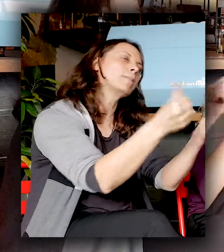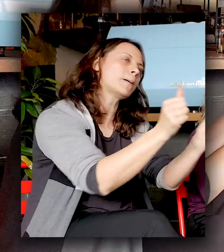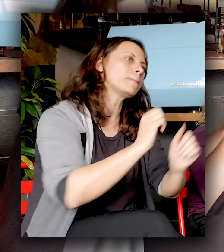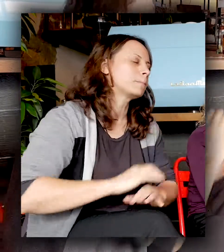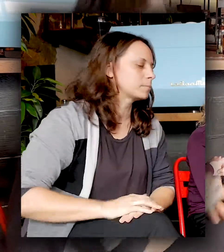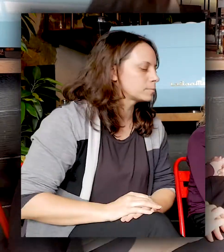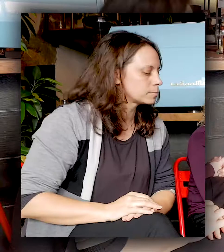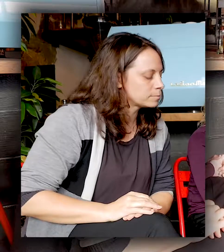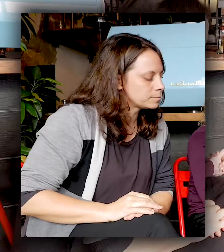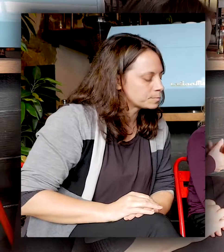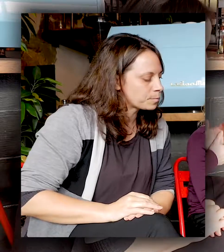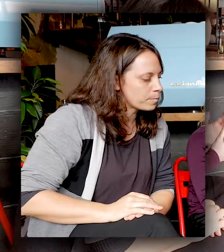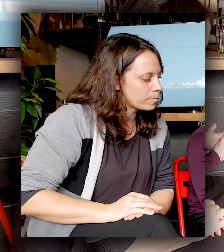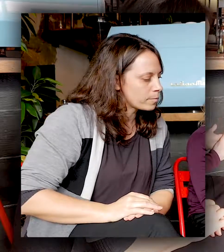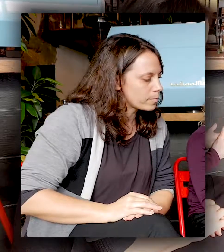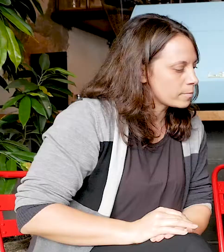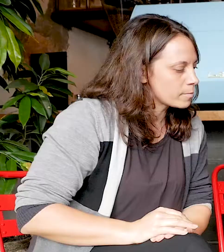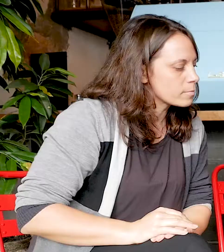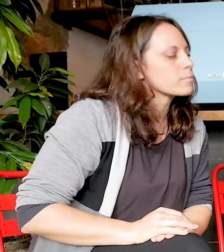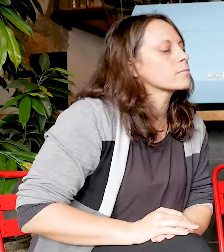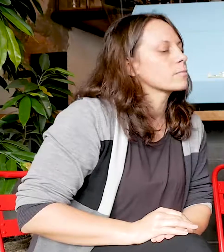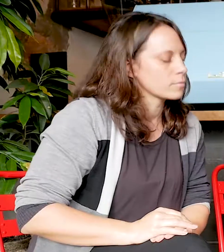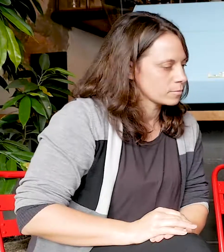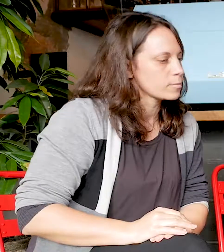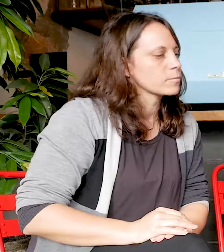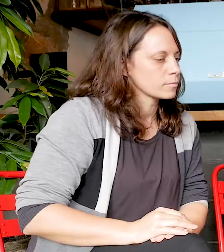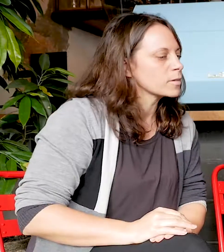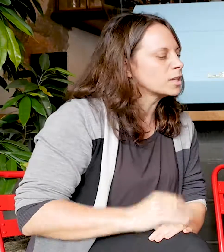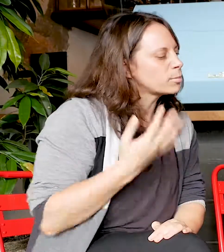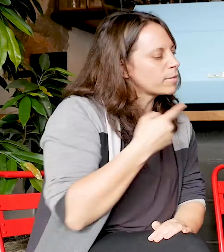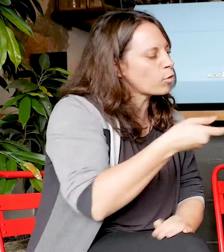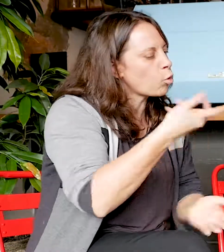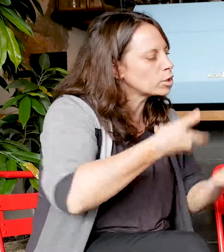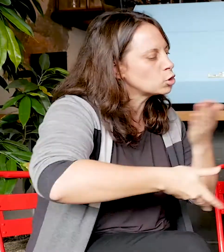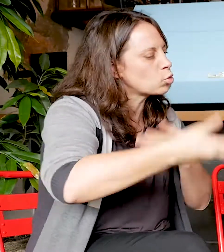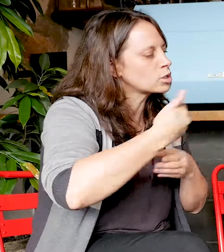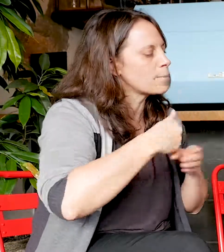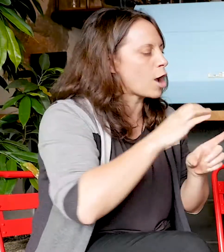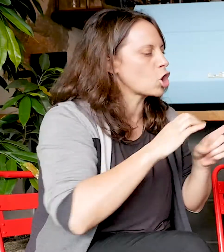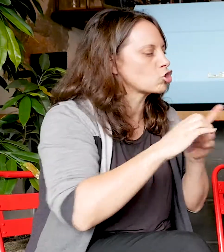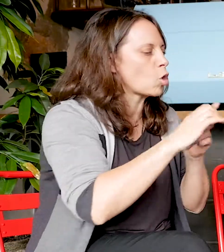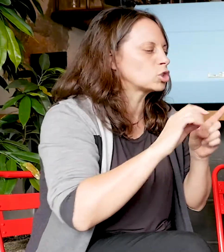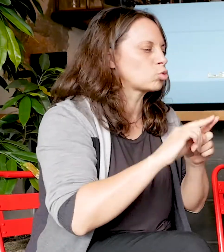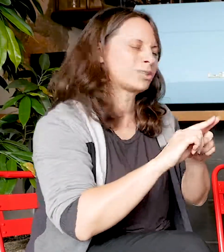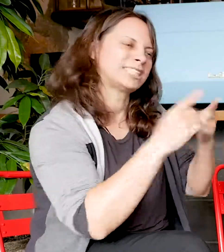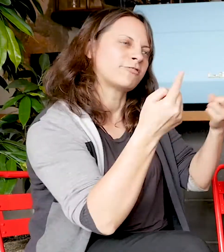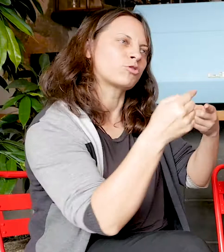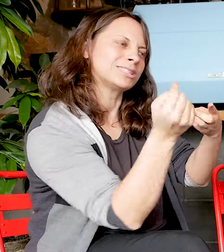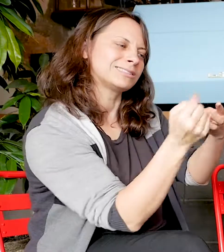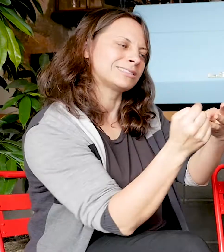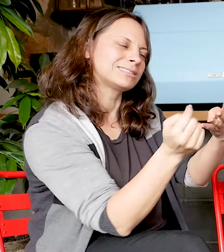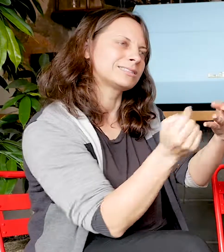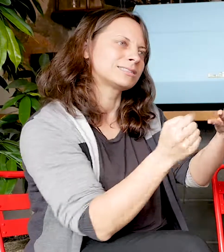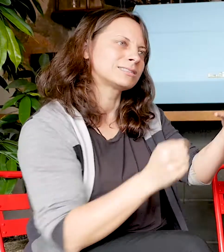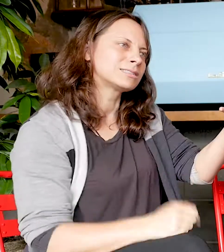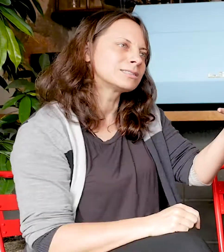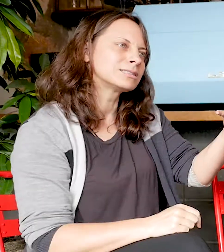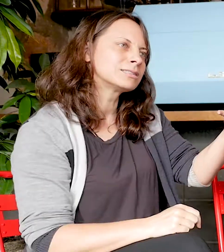So you talked about sort of the cultural difference. Can you talk a little bit more about what you notice, you know, it could be on a